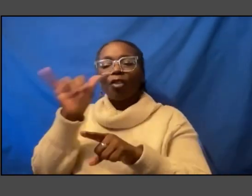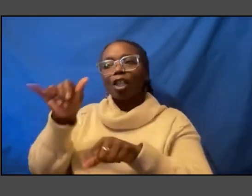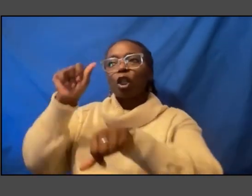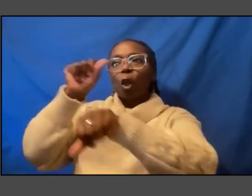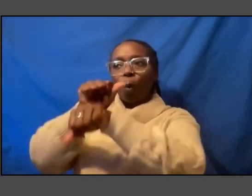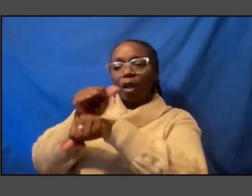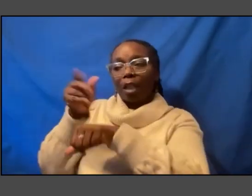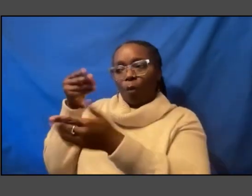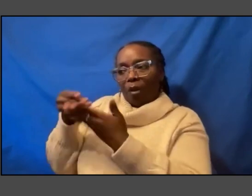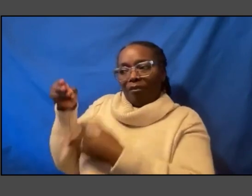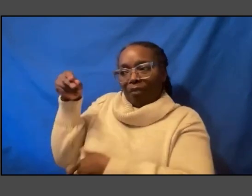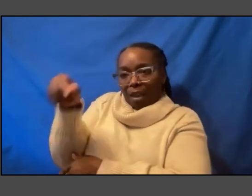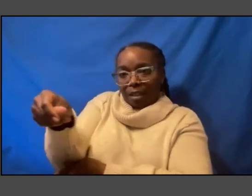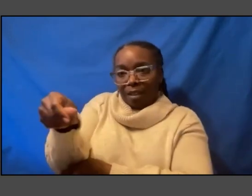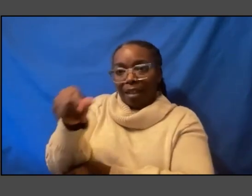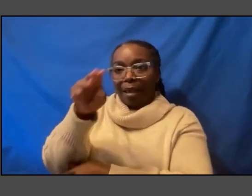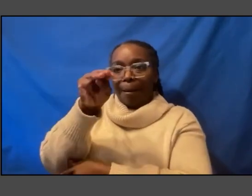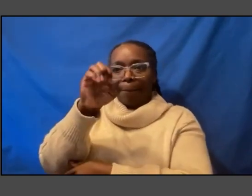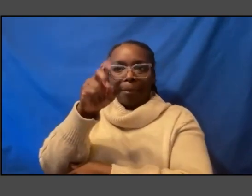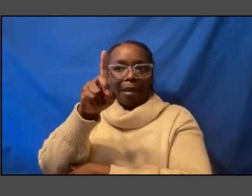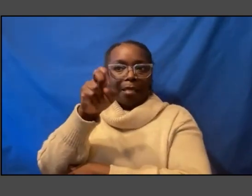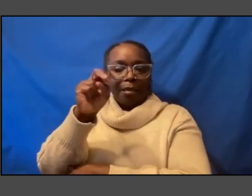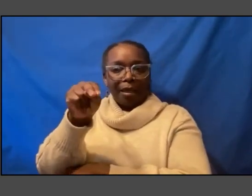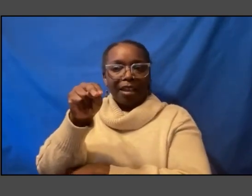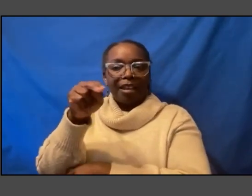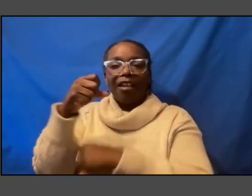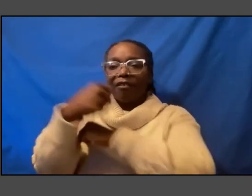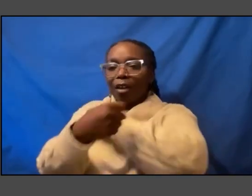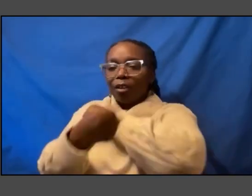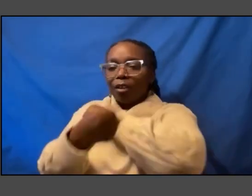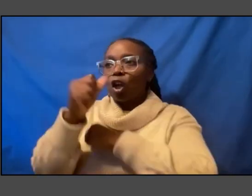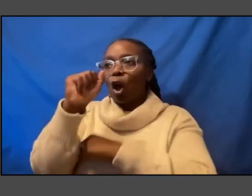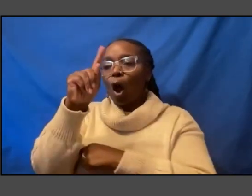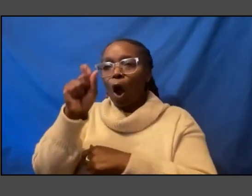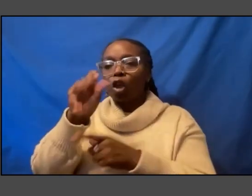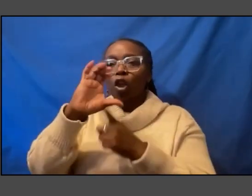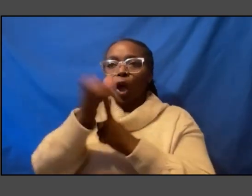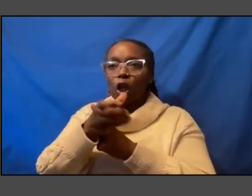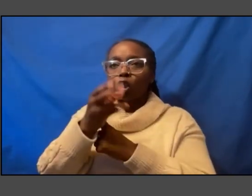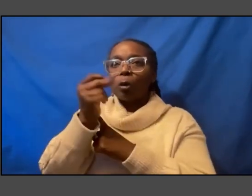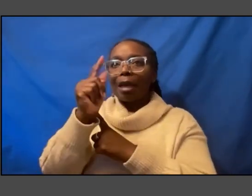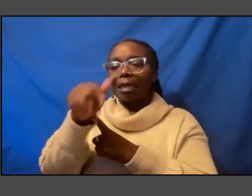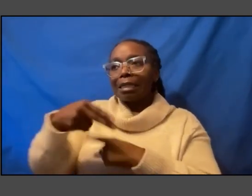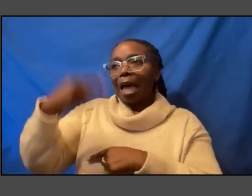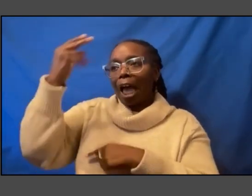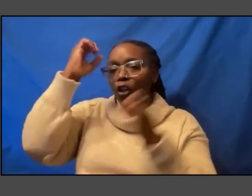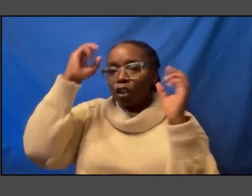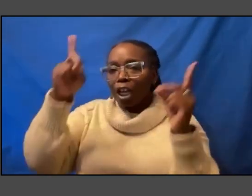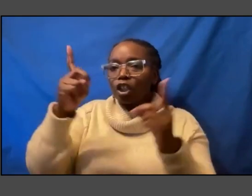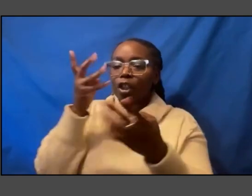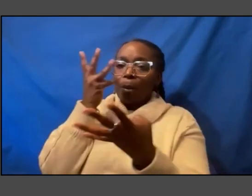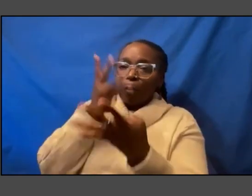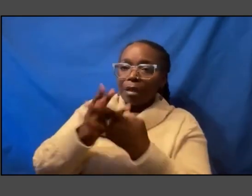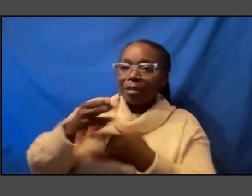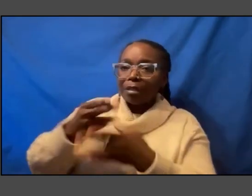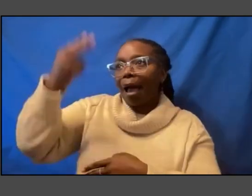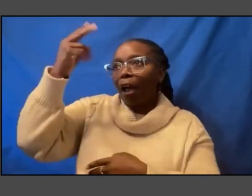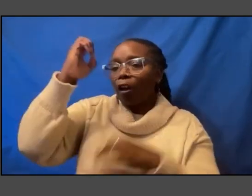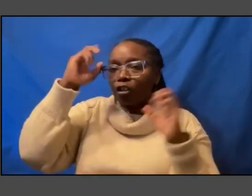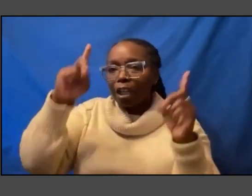foundation arts culture humanities and higher education prison higher education libraries archives and